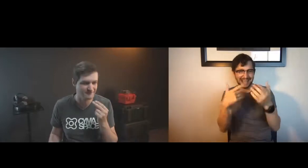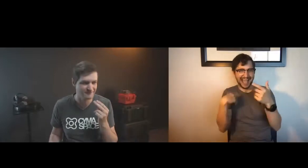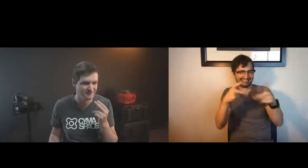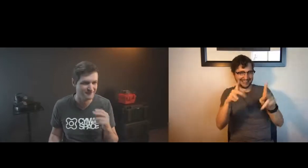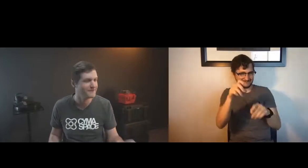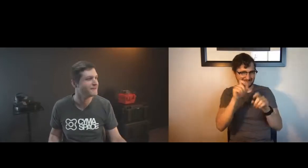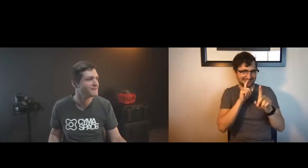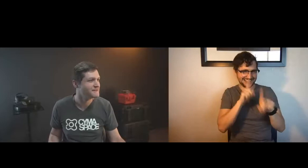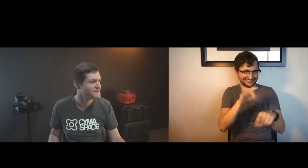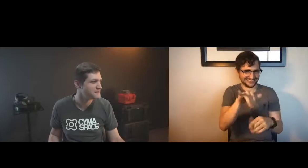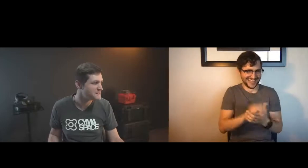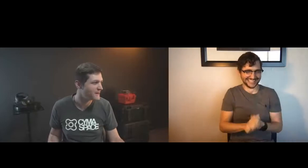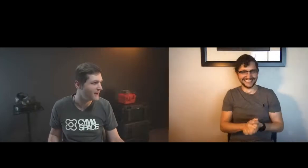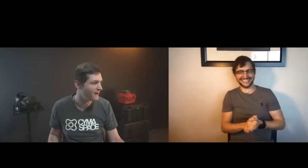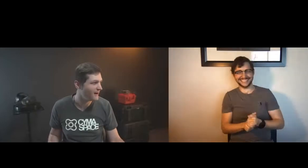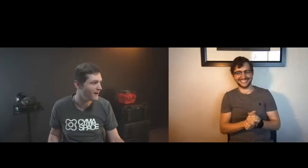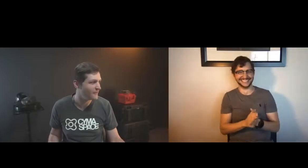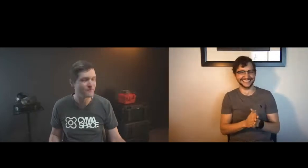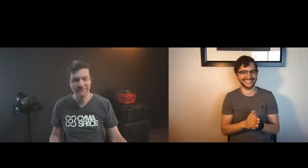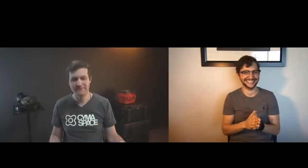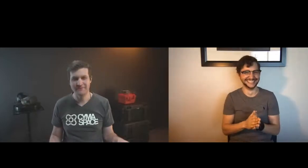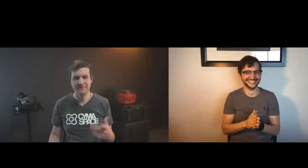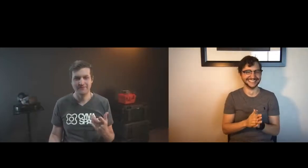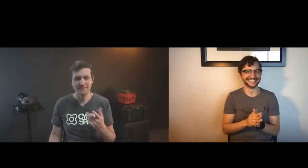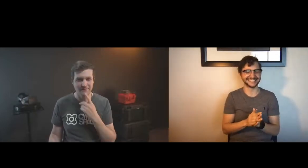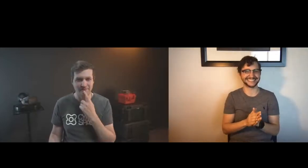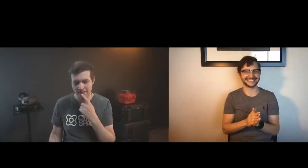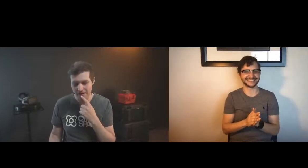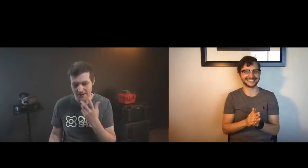also known as the signing gloves i'll let you answer that